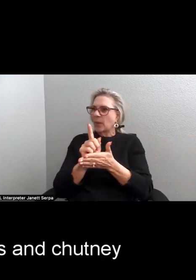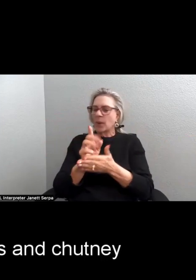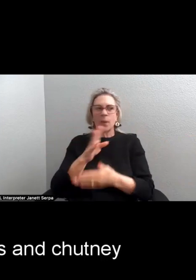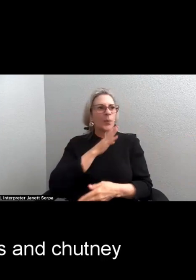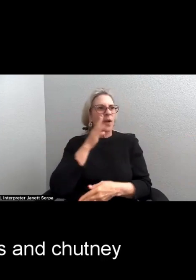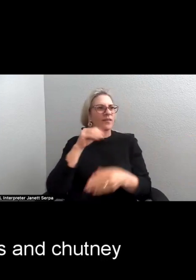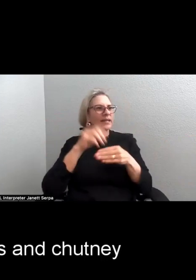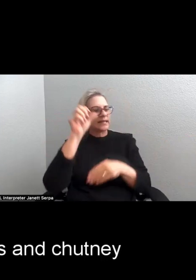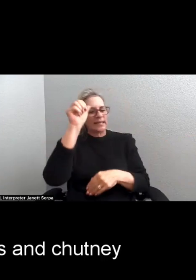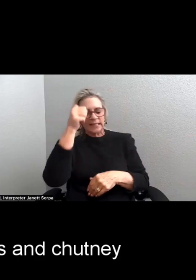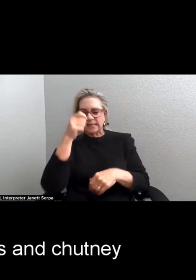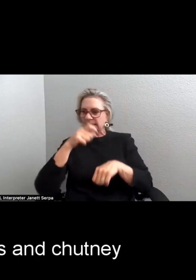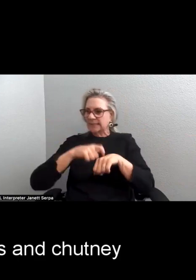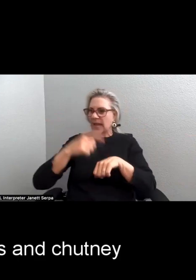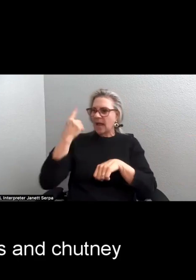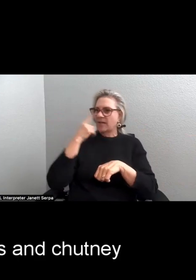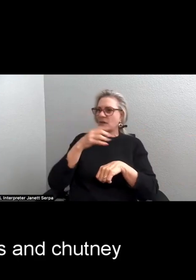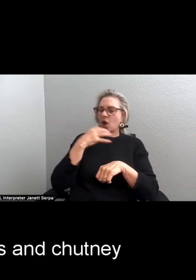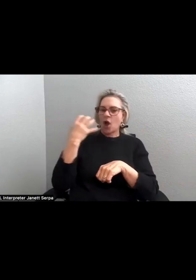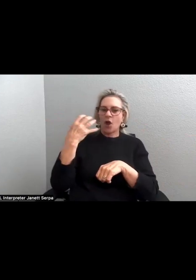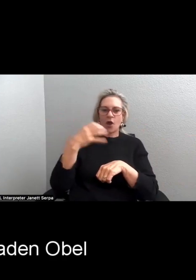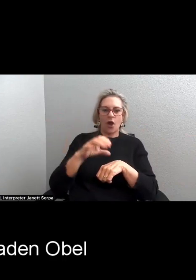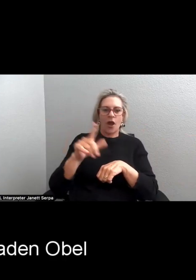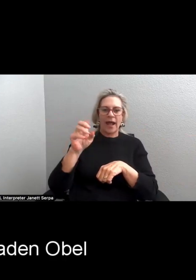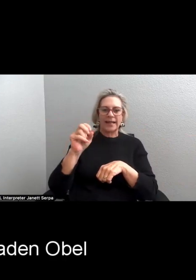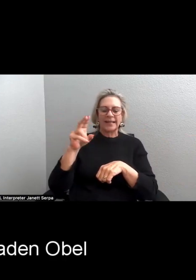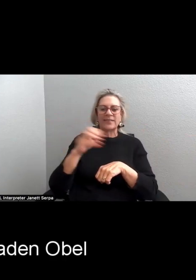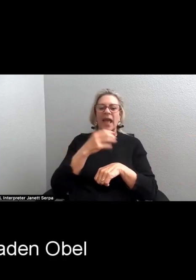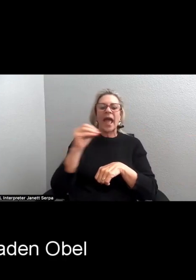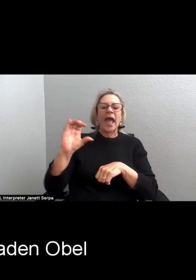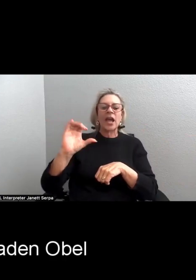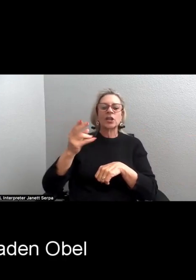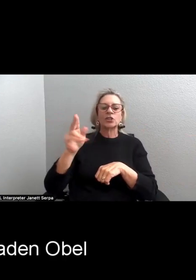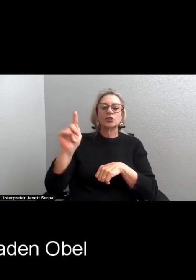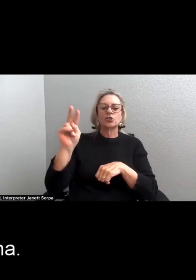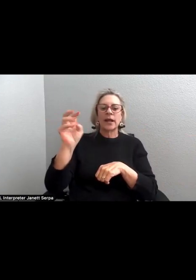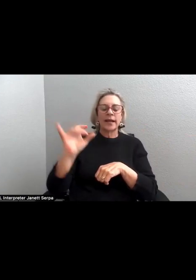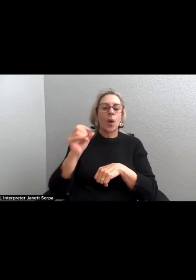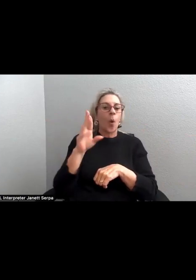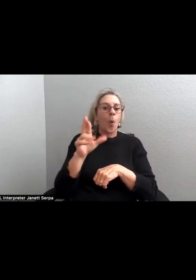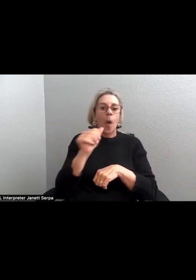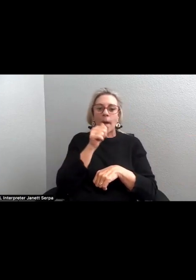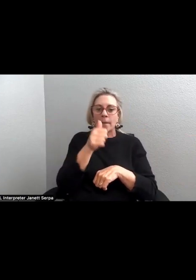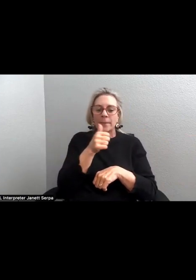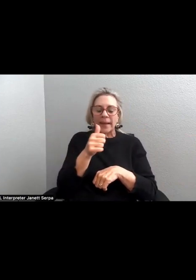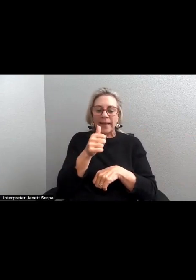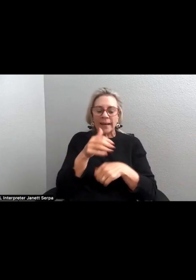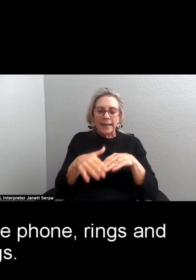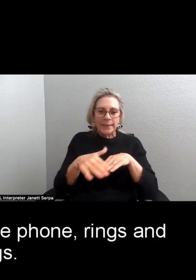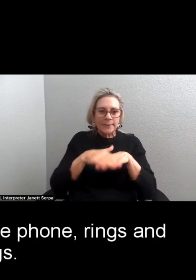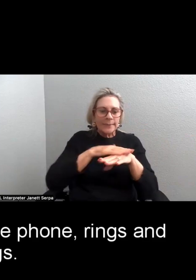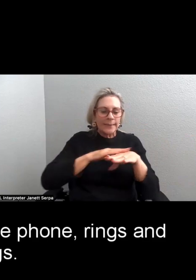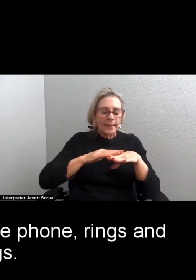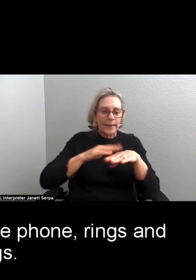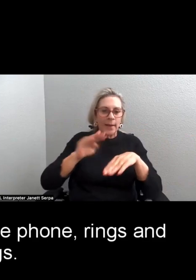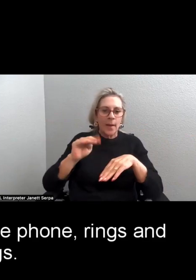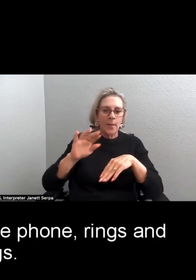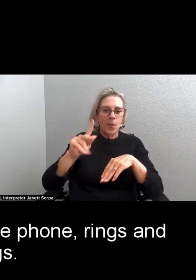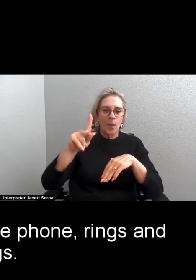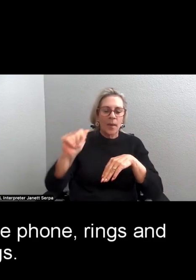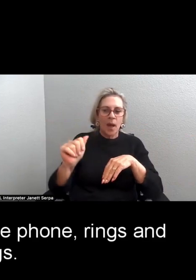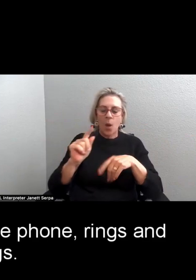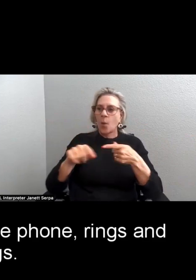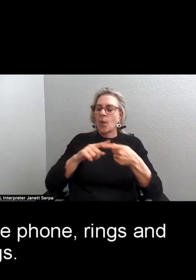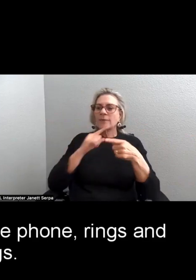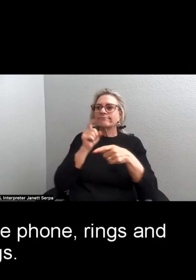Time for hot idlis and chutney, or peanut-laden aval upma. When I dial home,